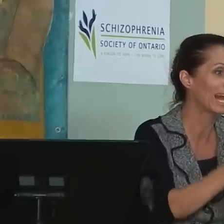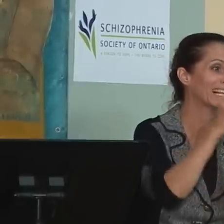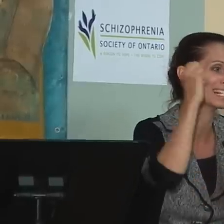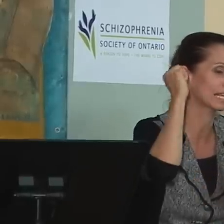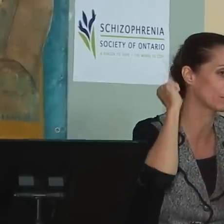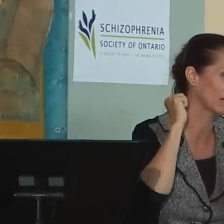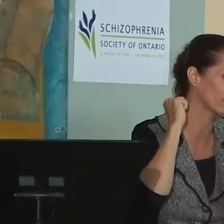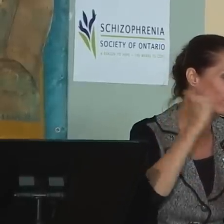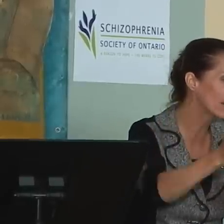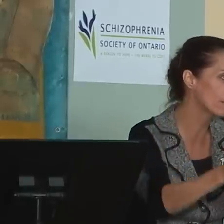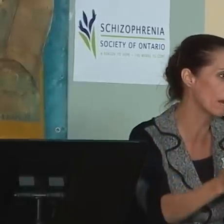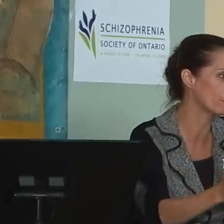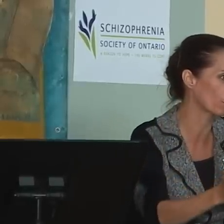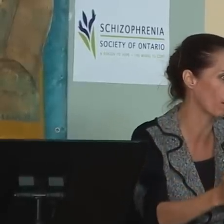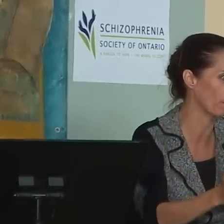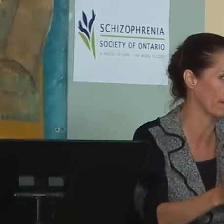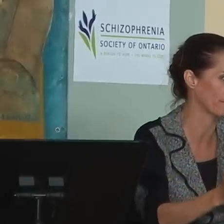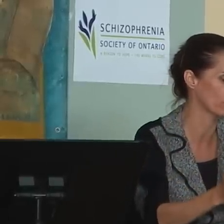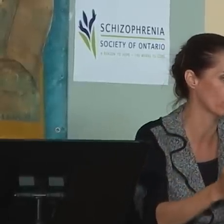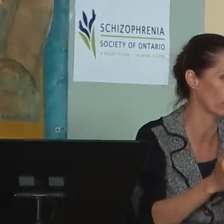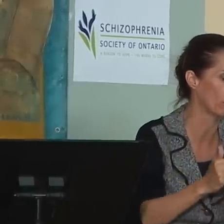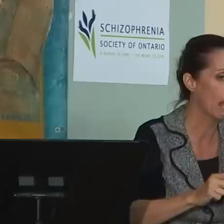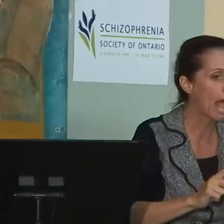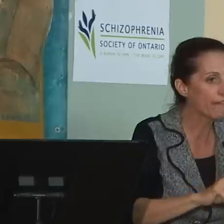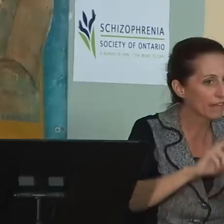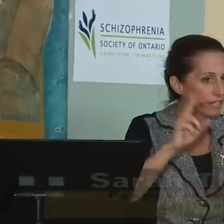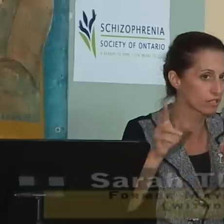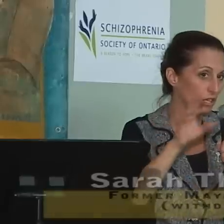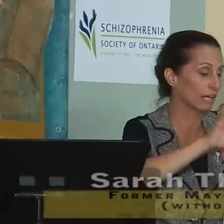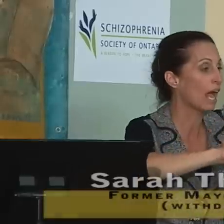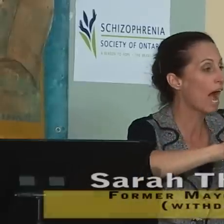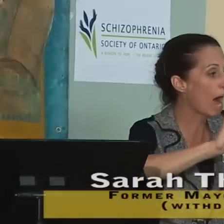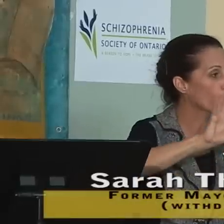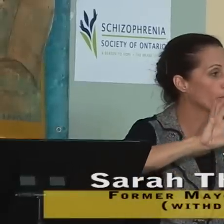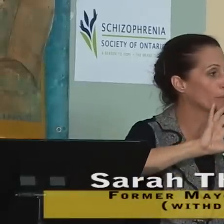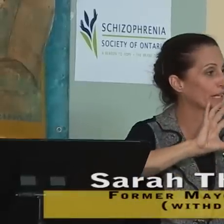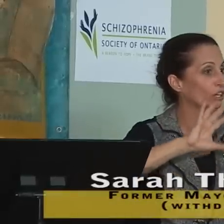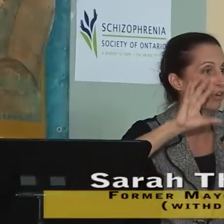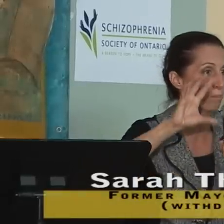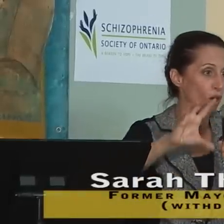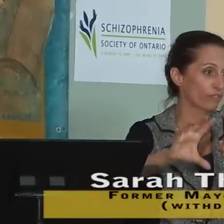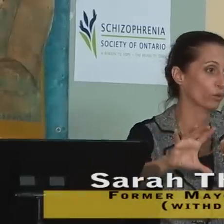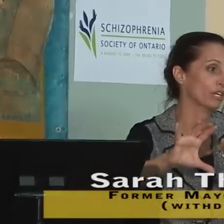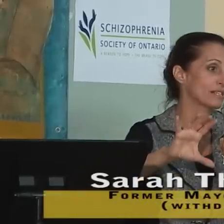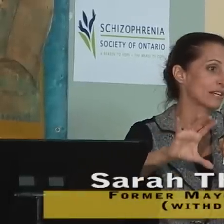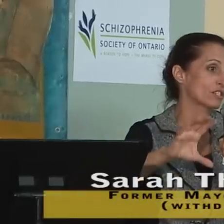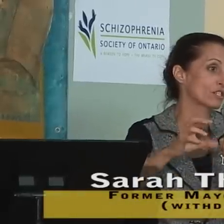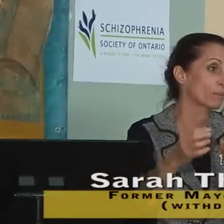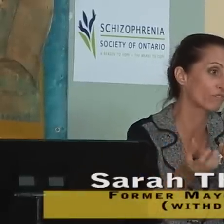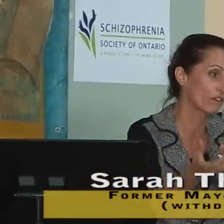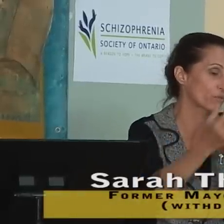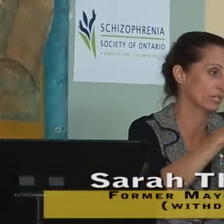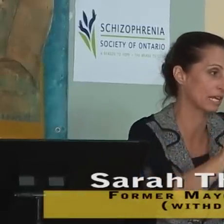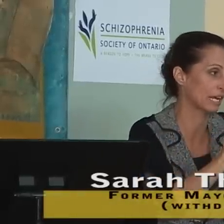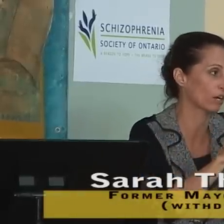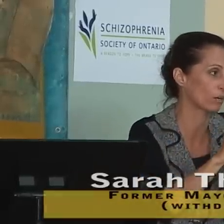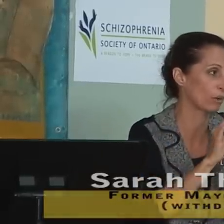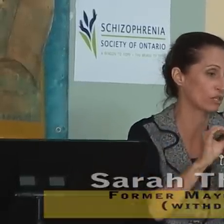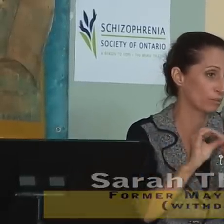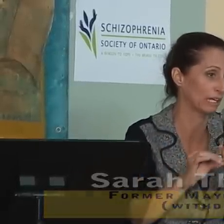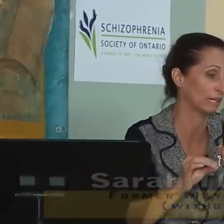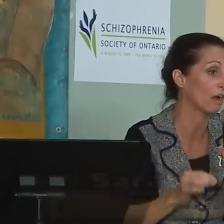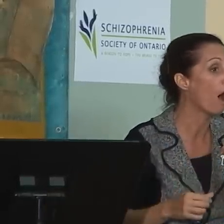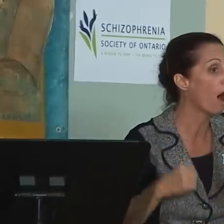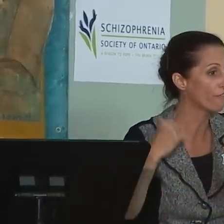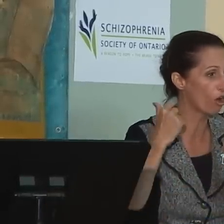landlord. Let's get them to get rid of the bedrock problem in Toronto. And then let's look at how can we bring in our non-profit organizations to provide those key care